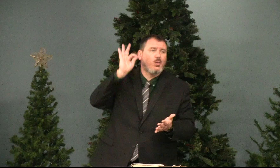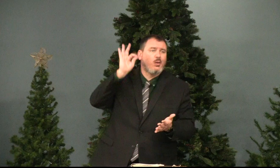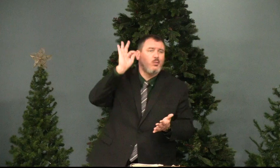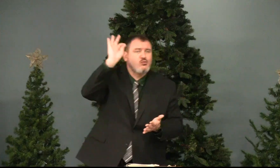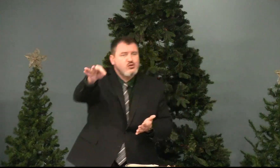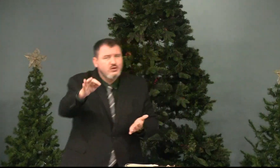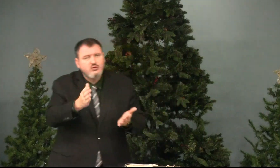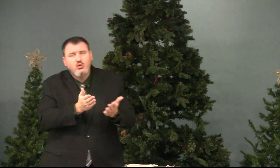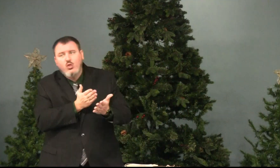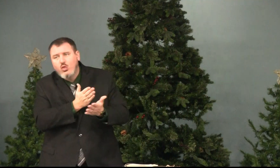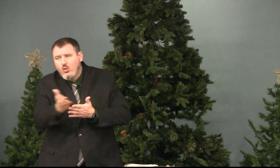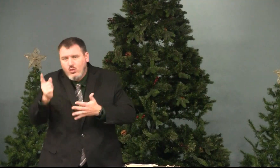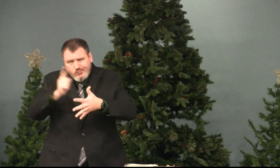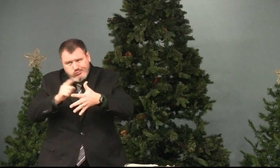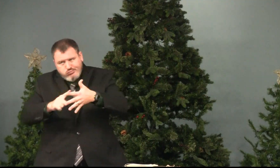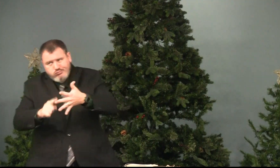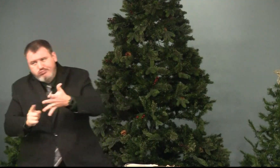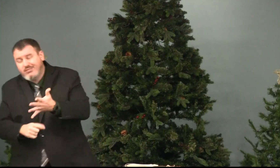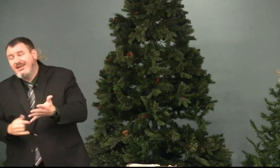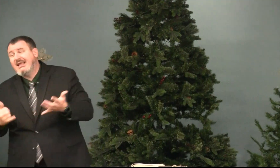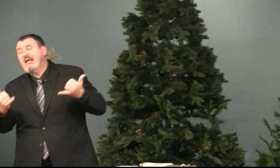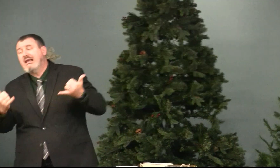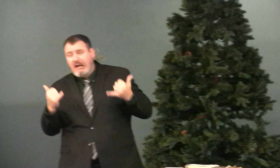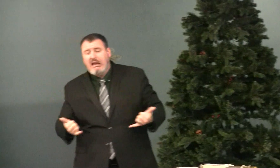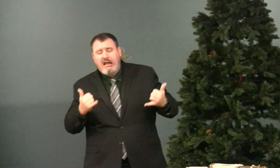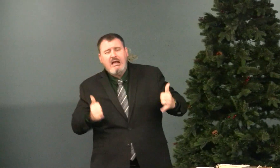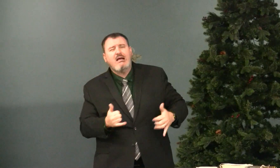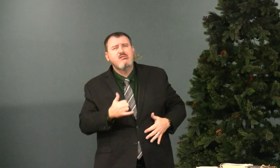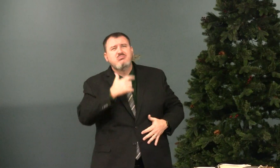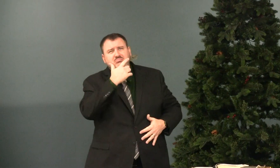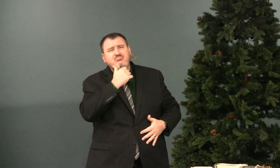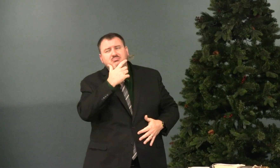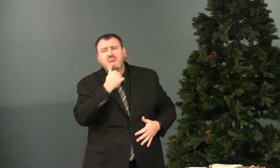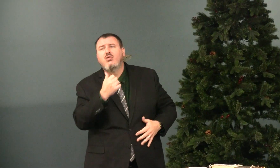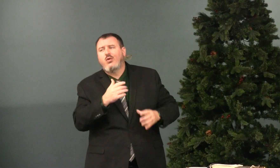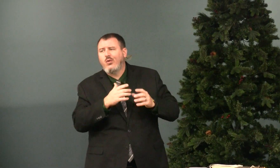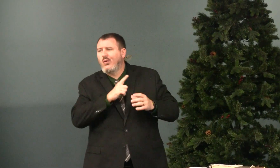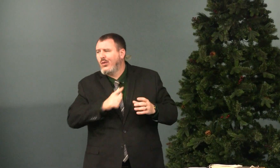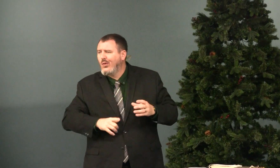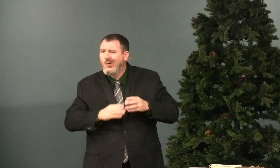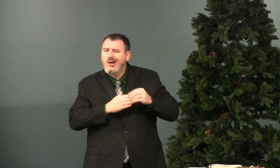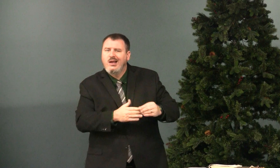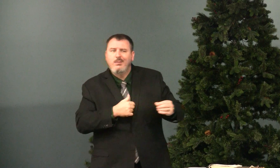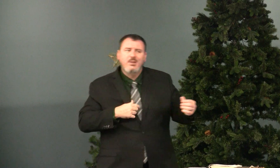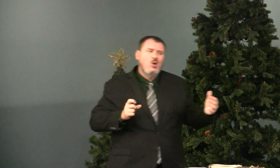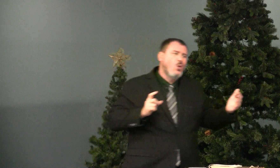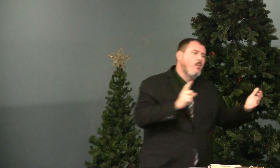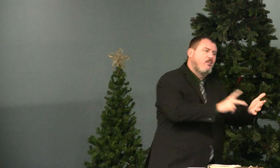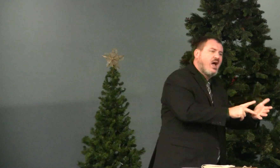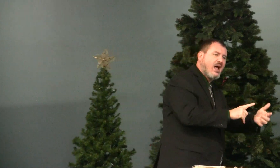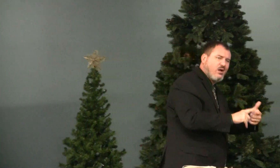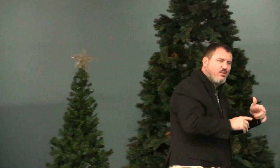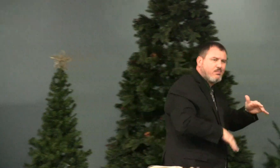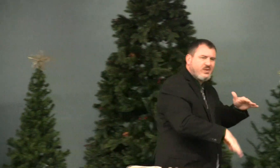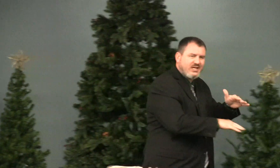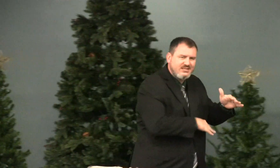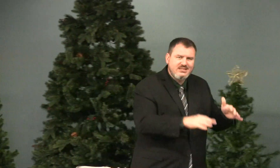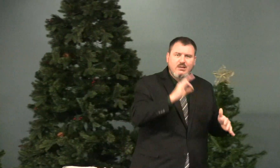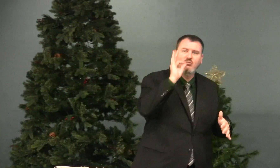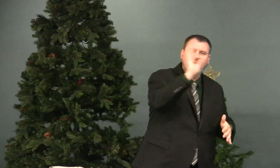Through a certain book or through a series, and so today I was thinking, the Lord is leading me back to